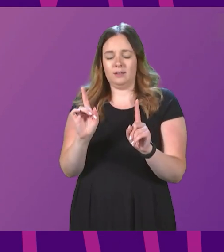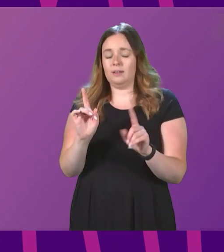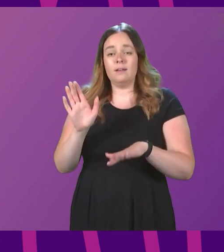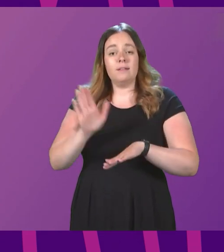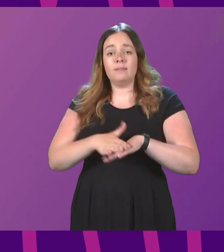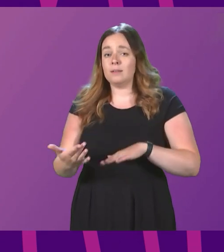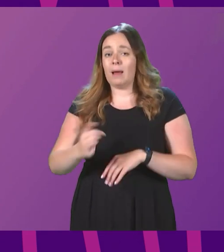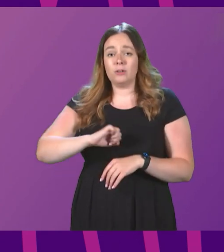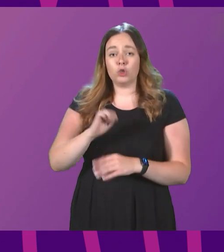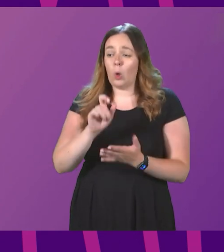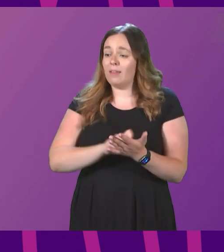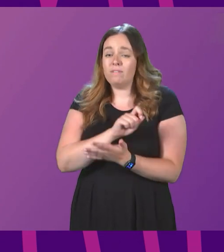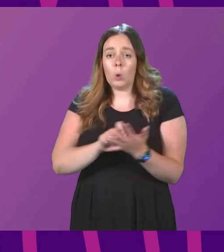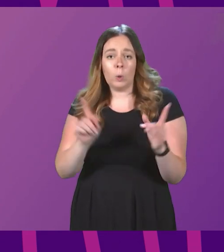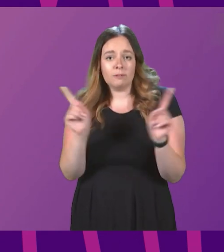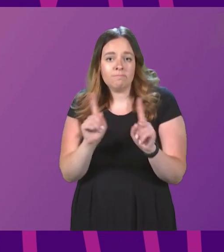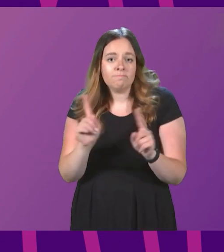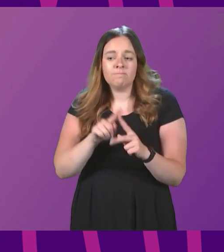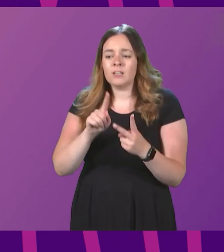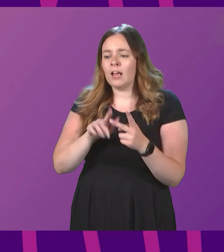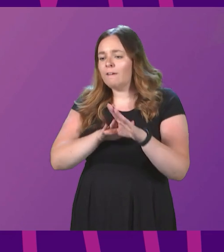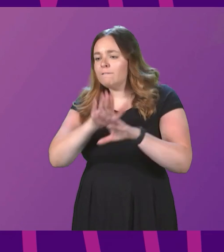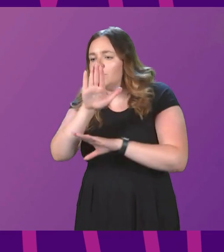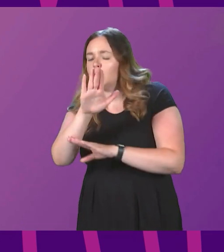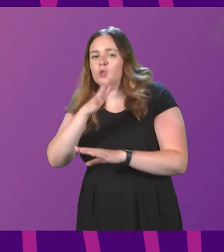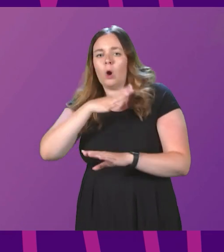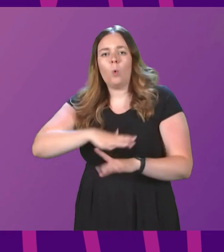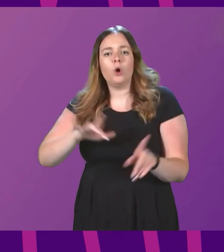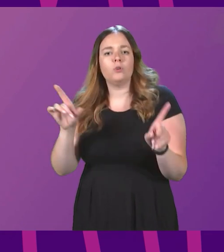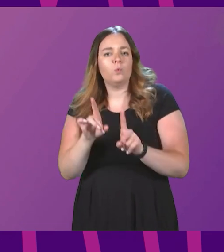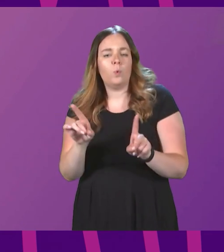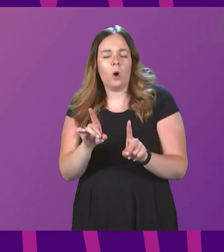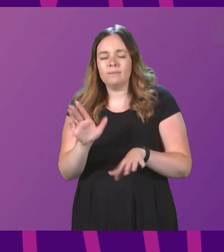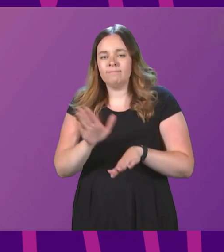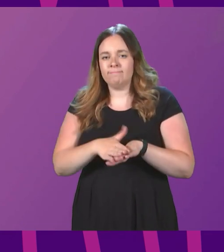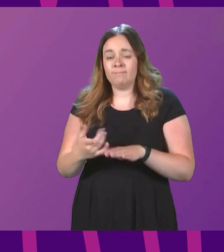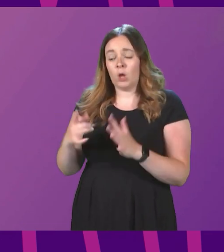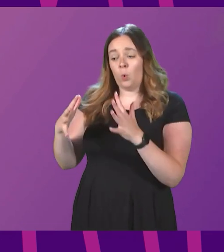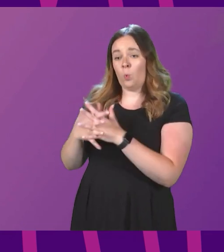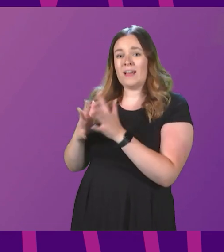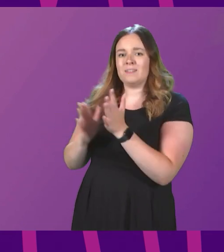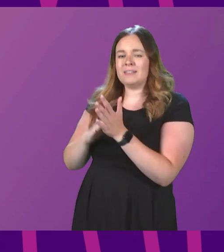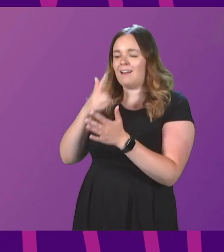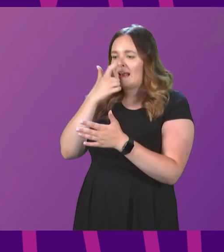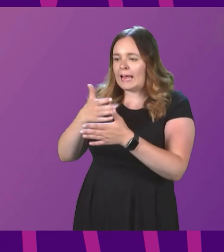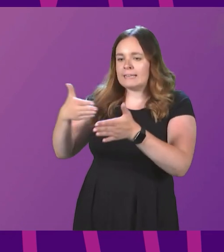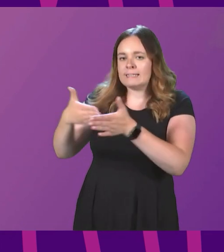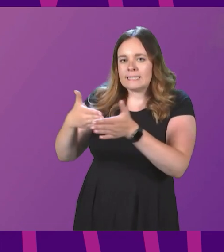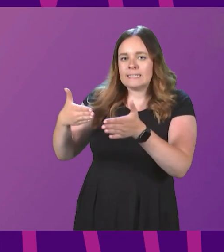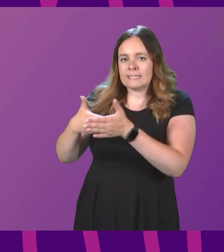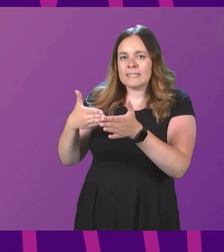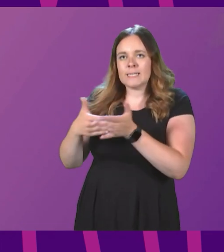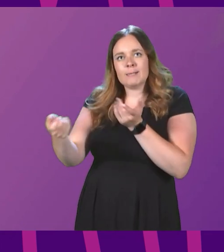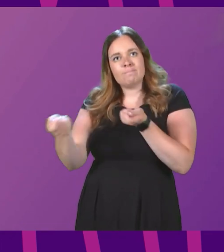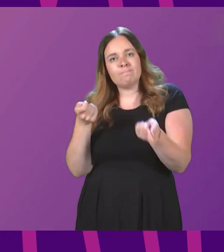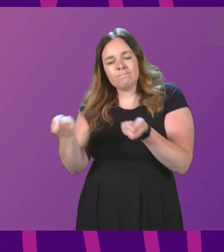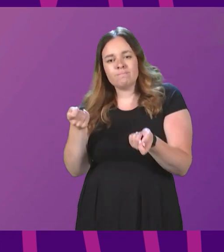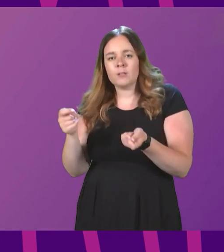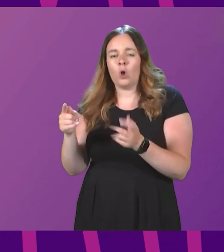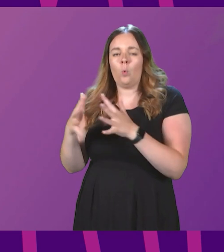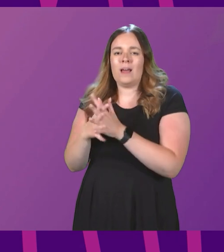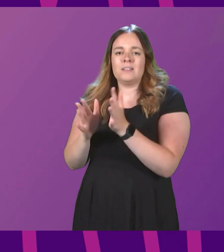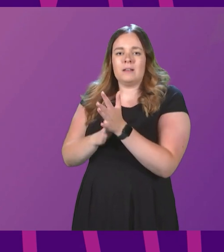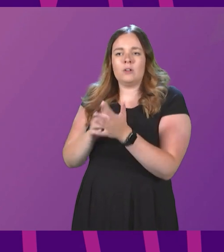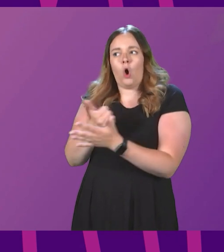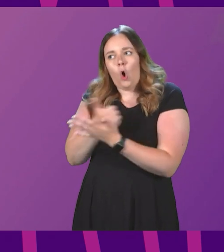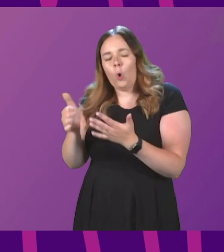how Scotland votes, regardless of what future we desire for our country, Westminster can block and overrule. Westminster will always